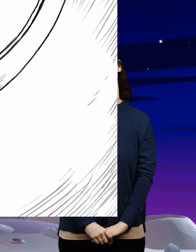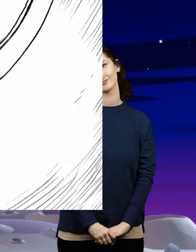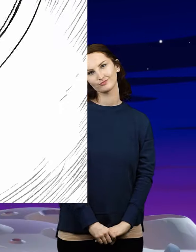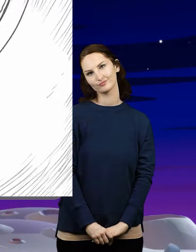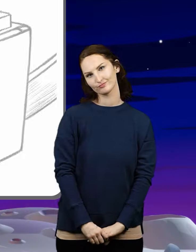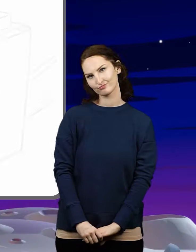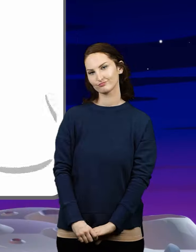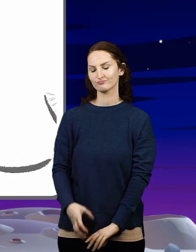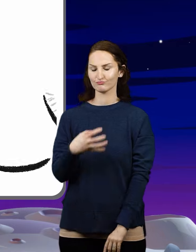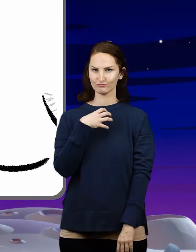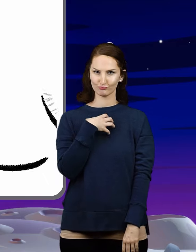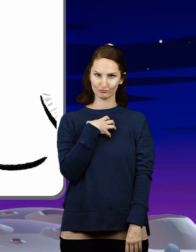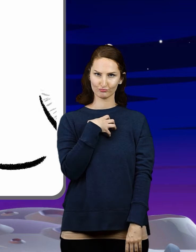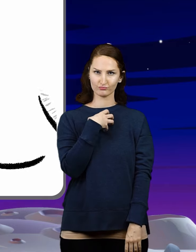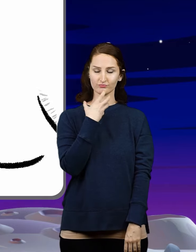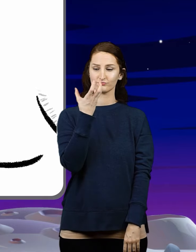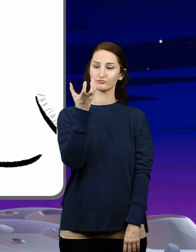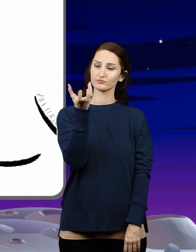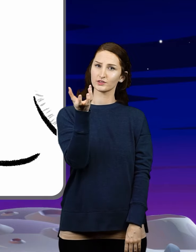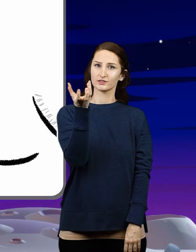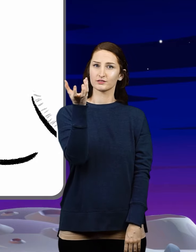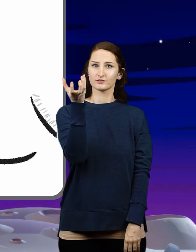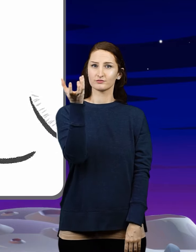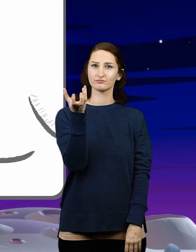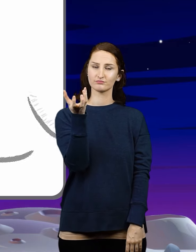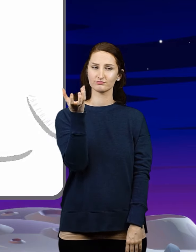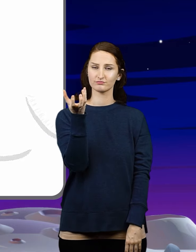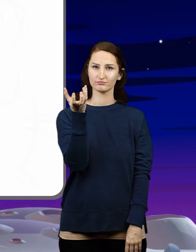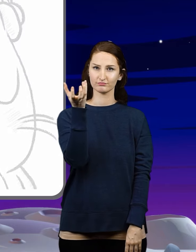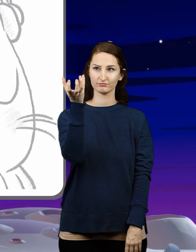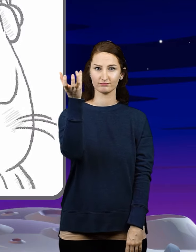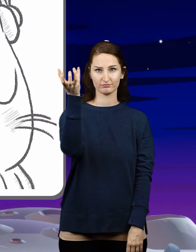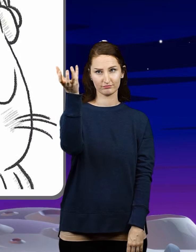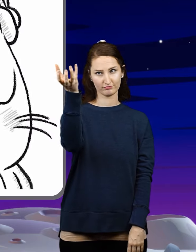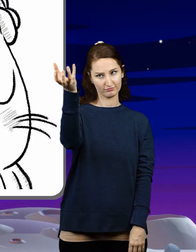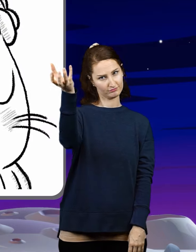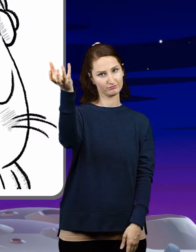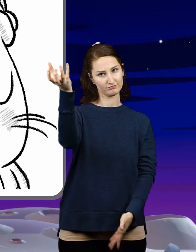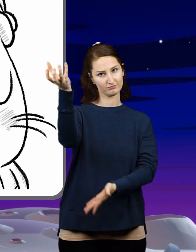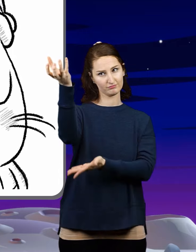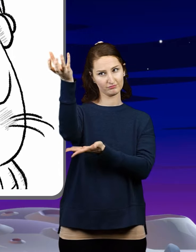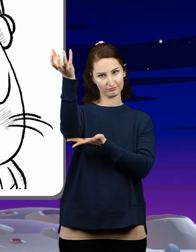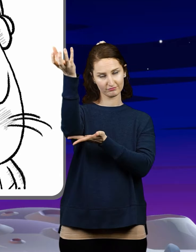Take me And you need to take me